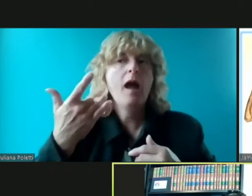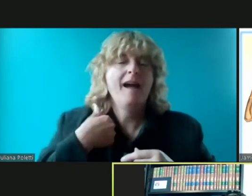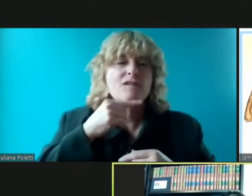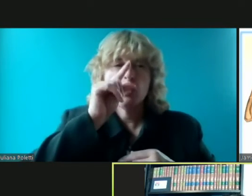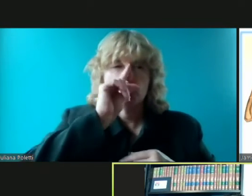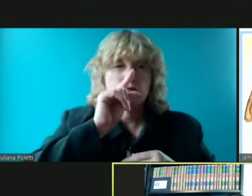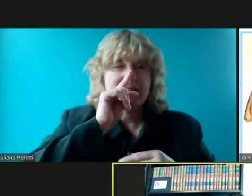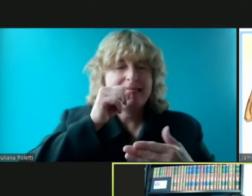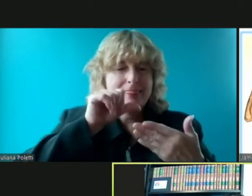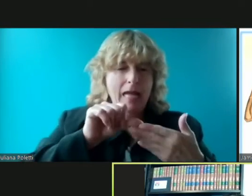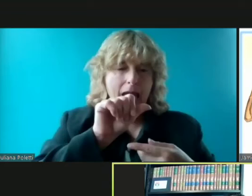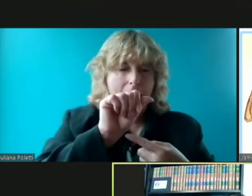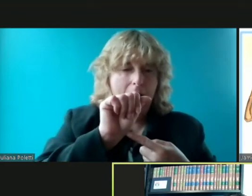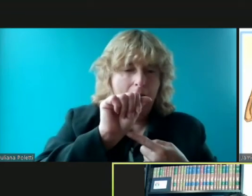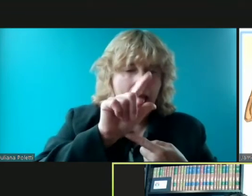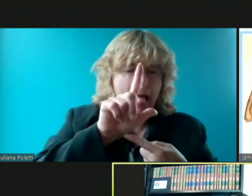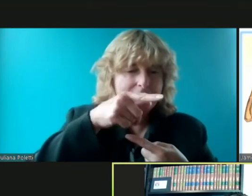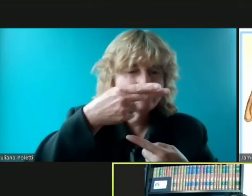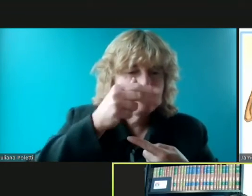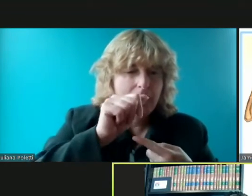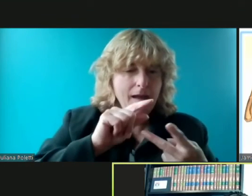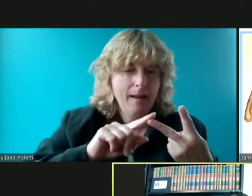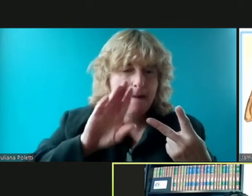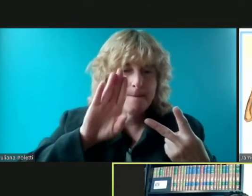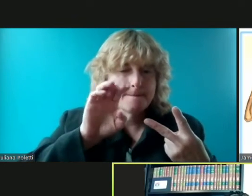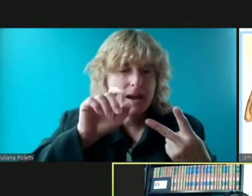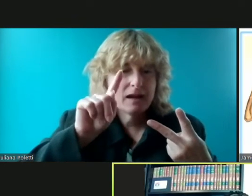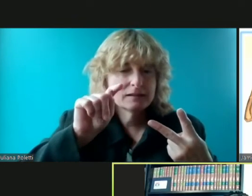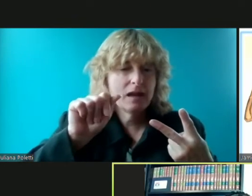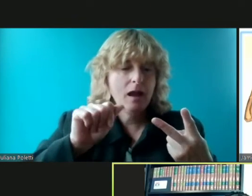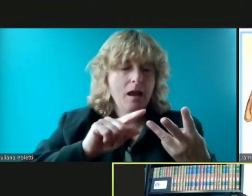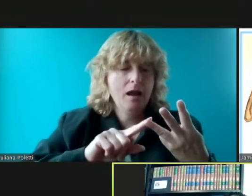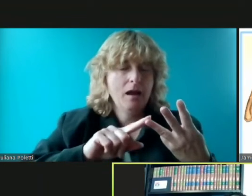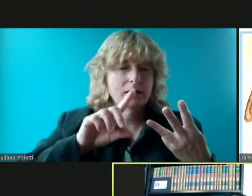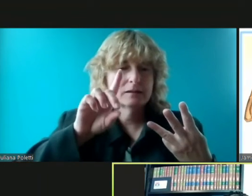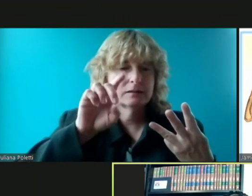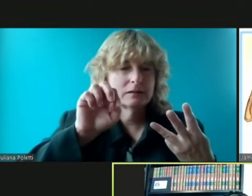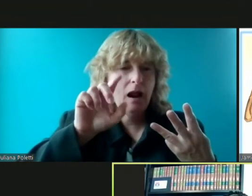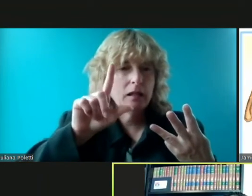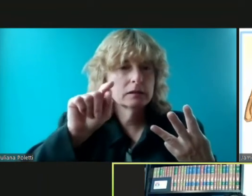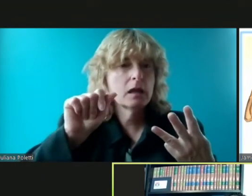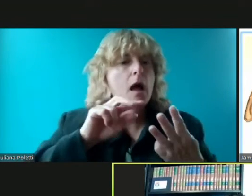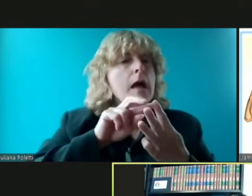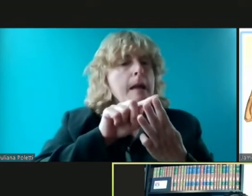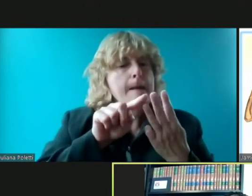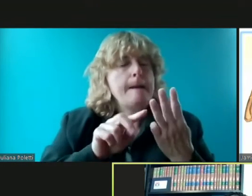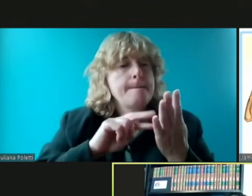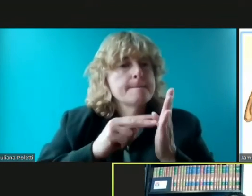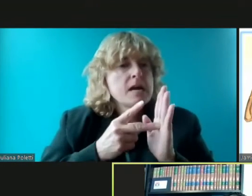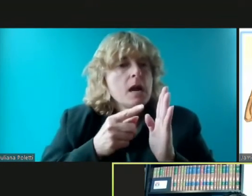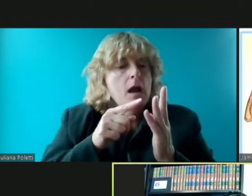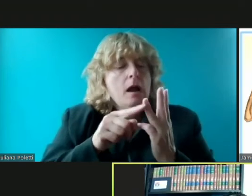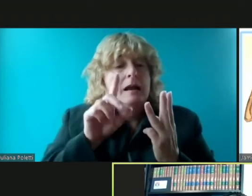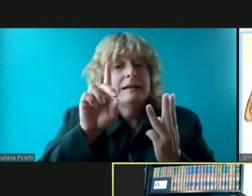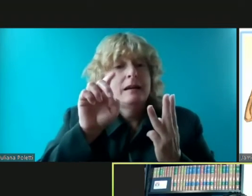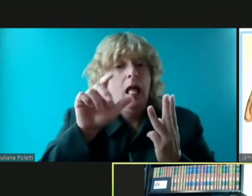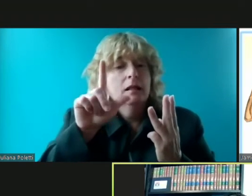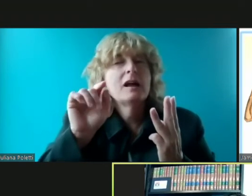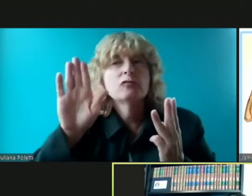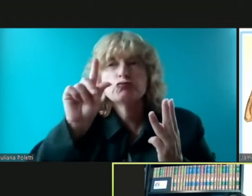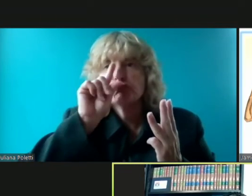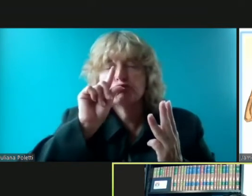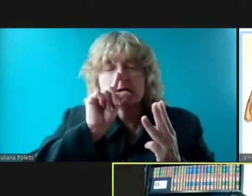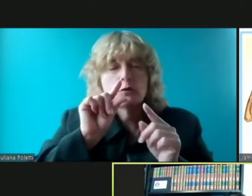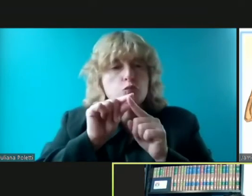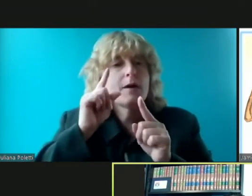variants and when a variant is better at transmitting for whatever reasons that it changed the virus's